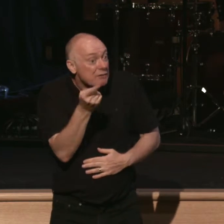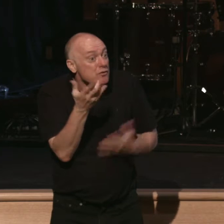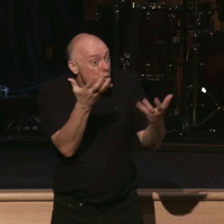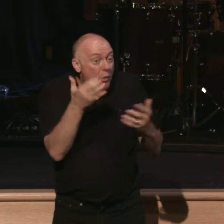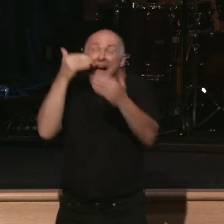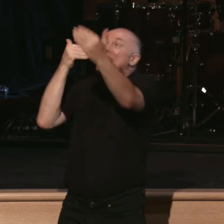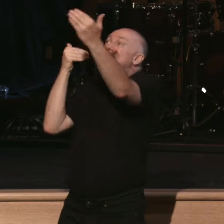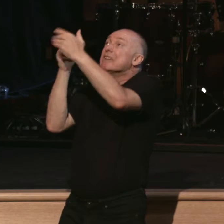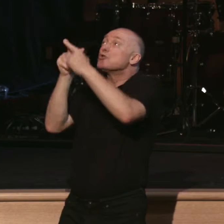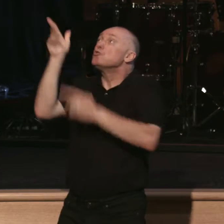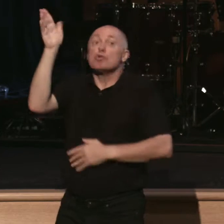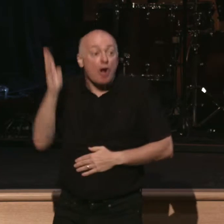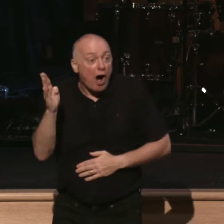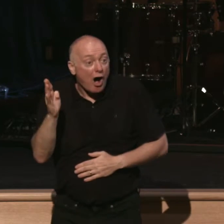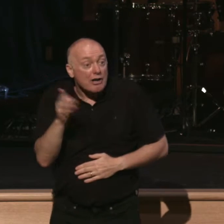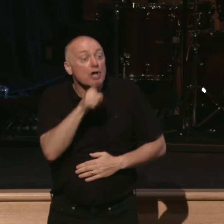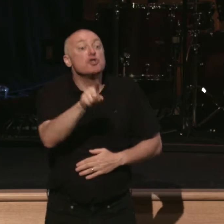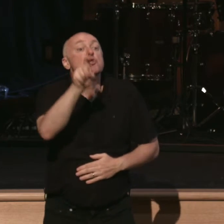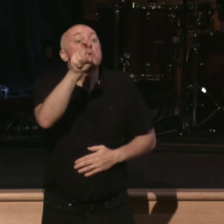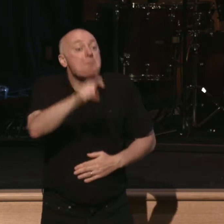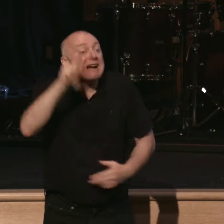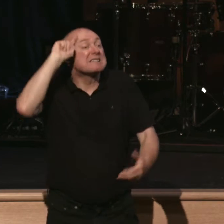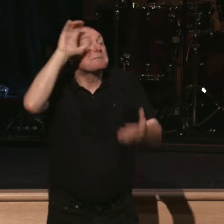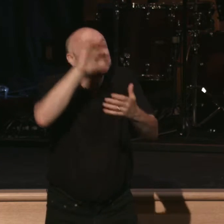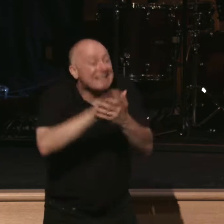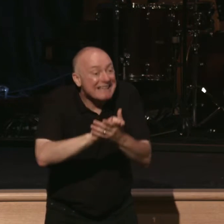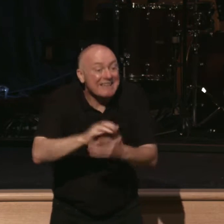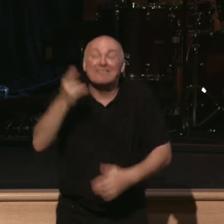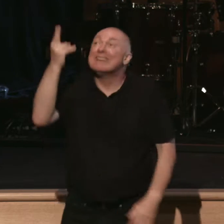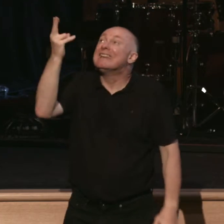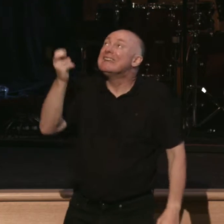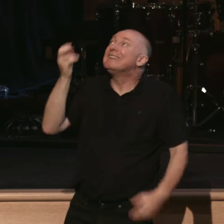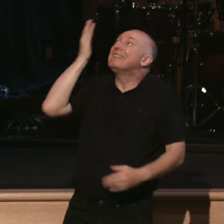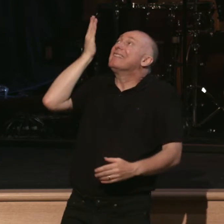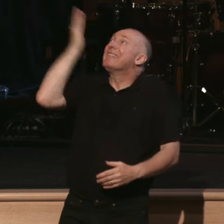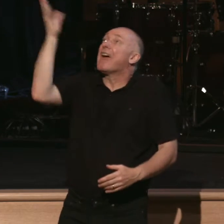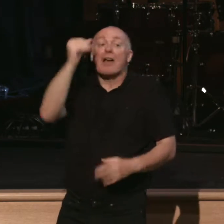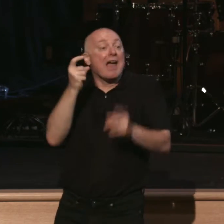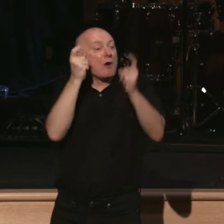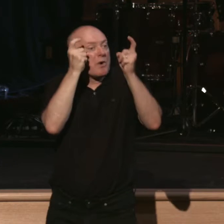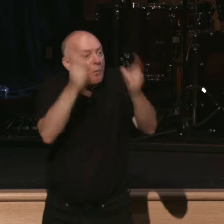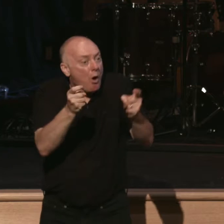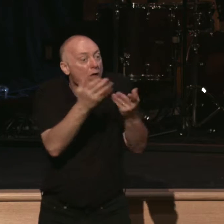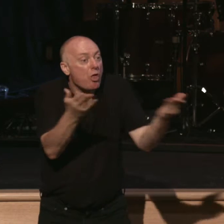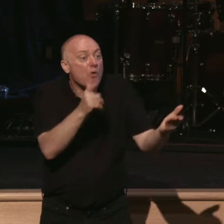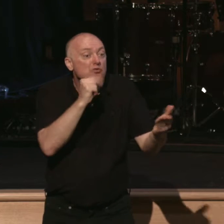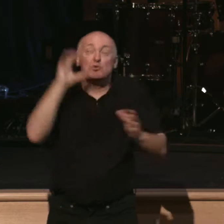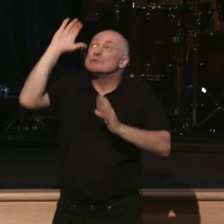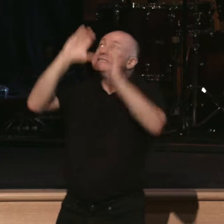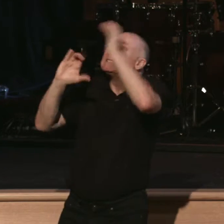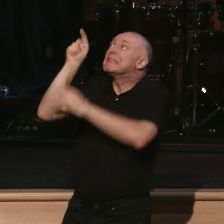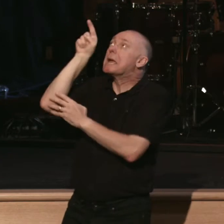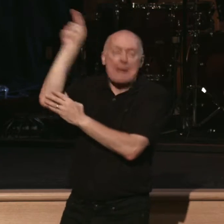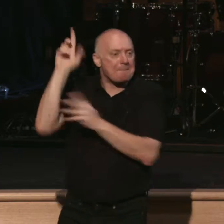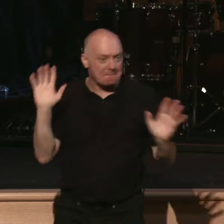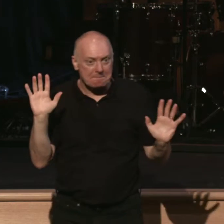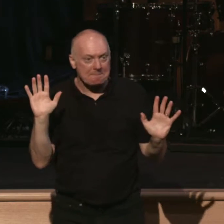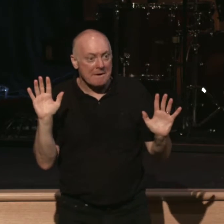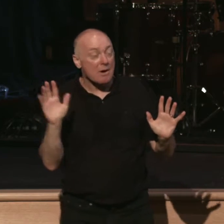near to God must believe he exists and rewards those who seek him. And so ultimately, what is